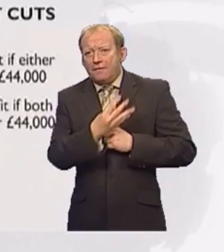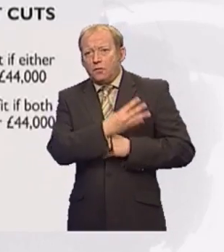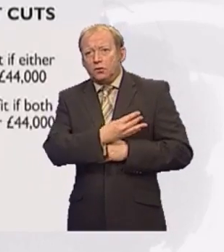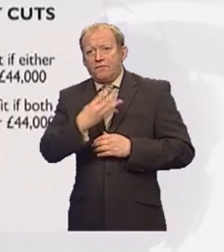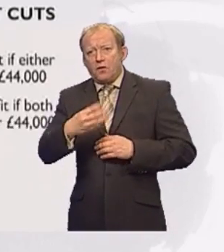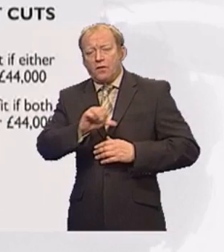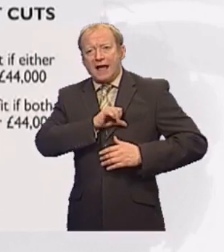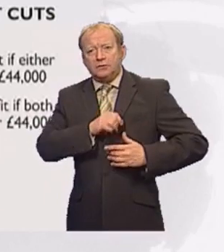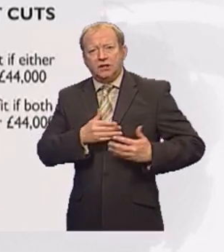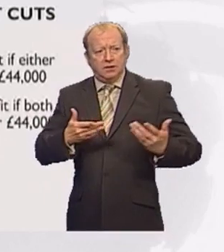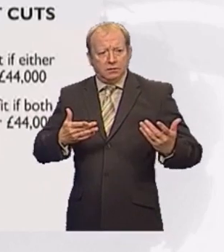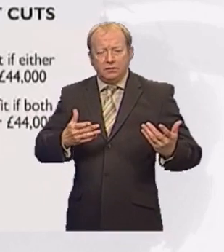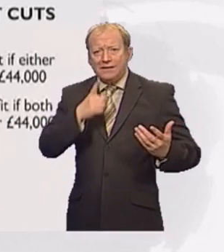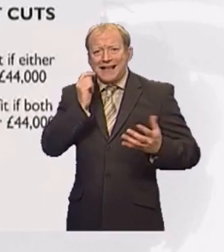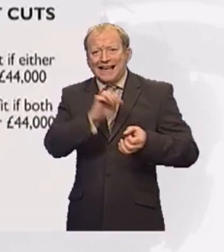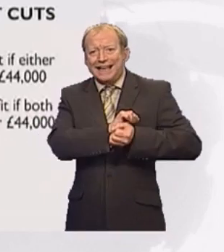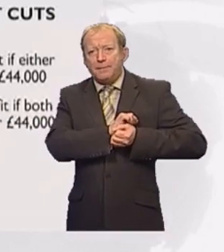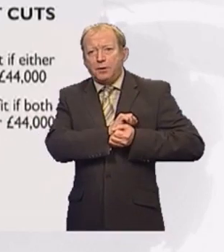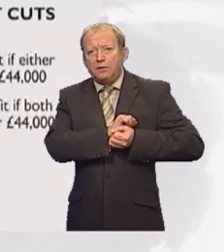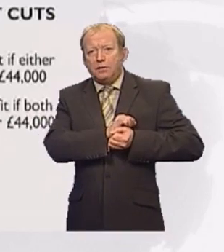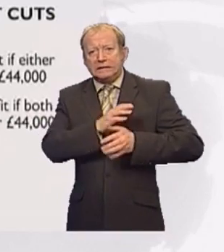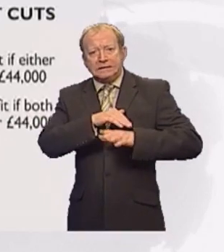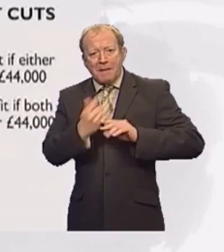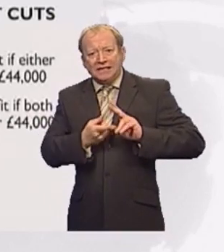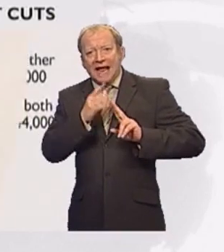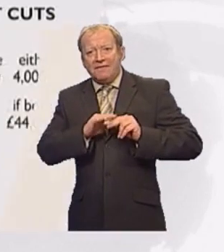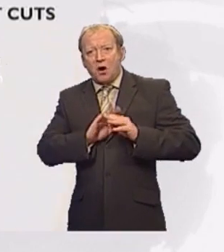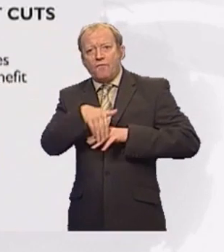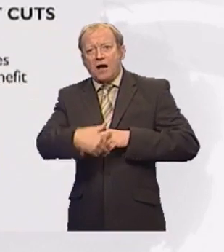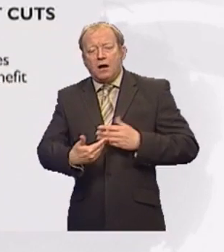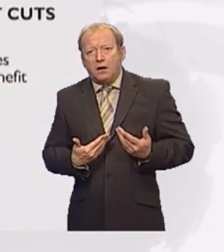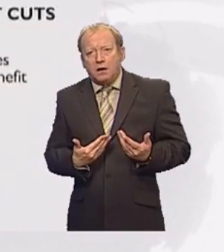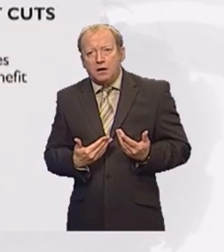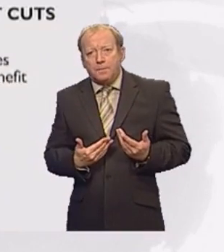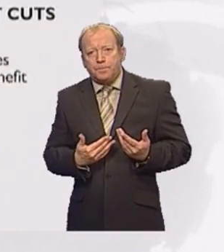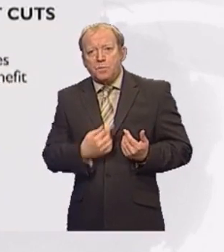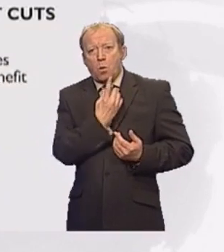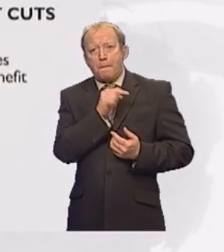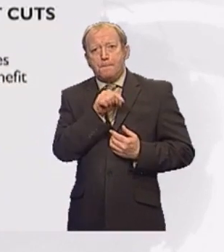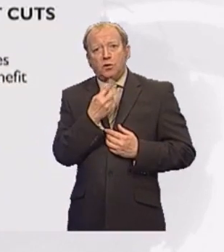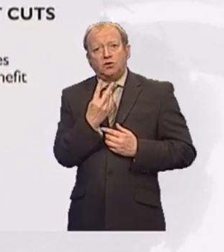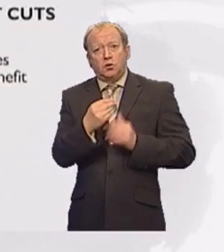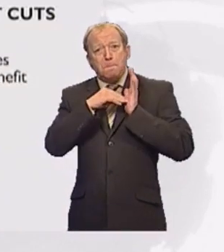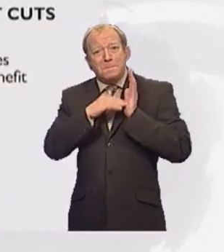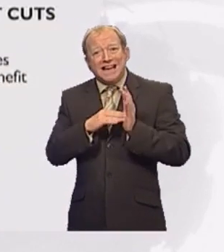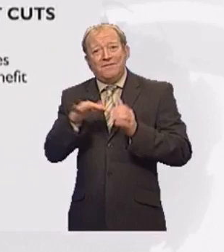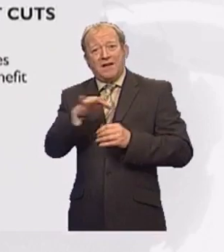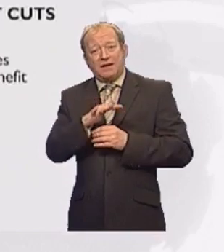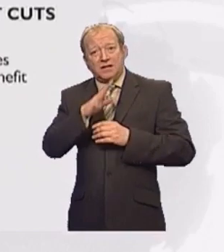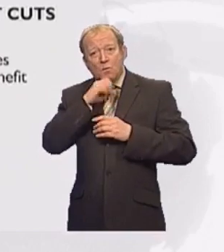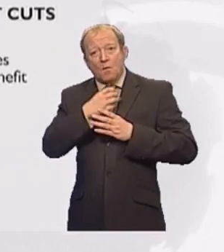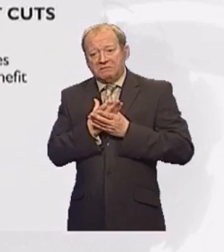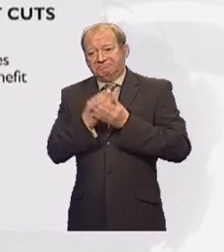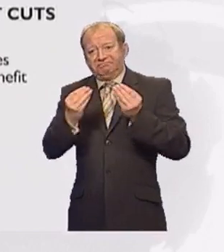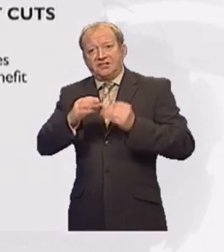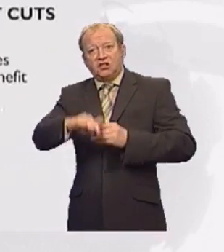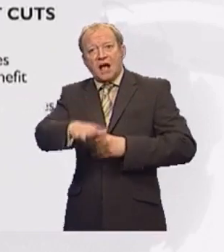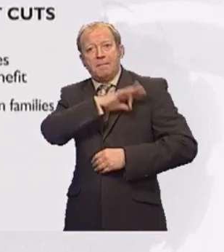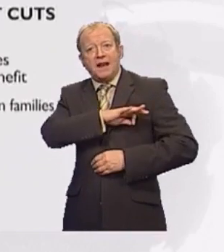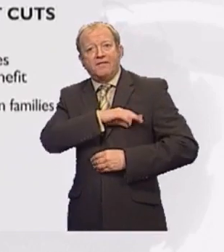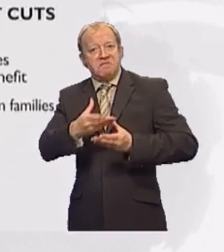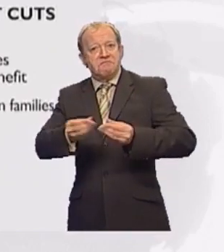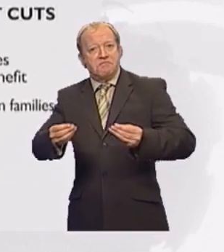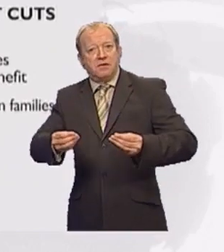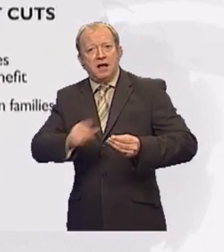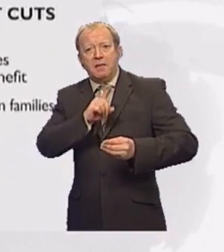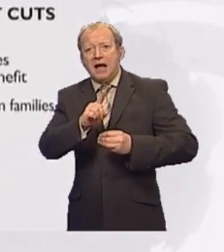their income adds up to more than the higher rate. The change will mean that 1.2 million families will lose child benefit, but more than